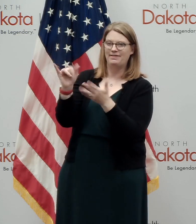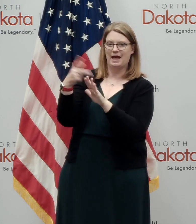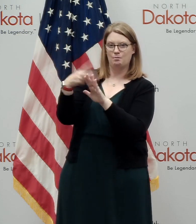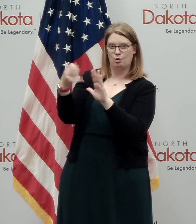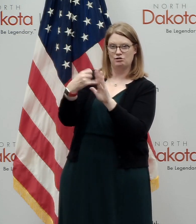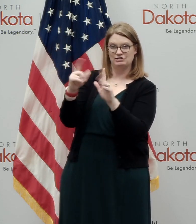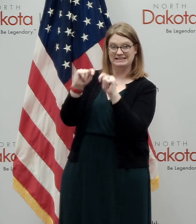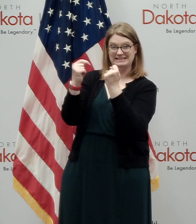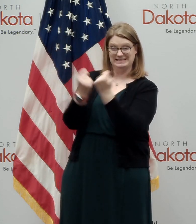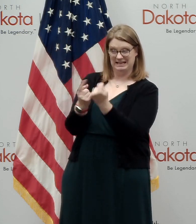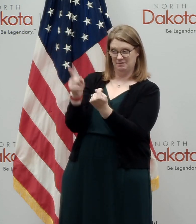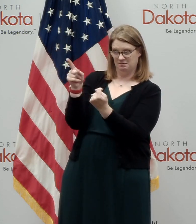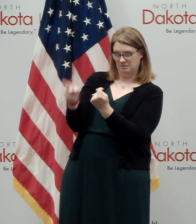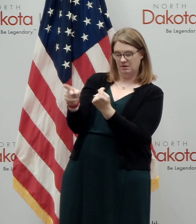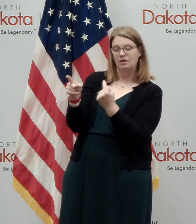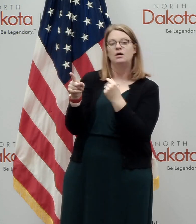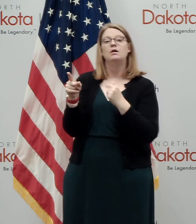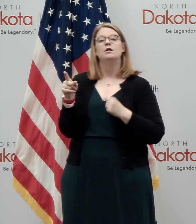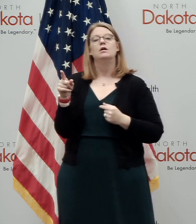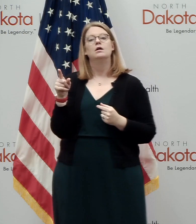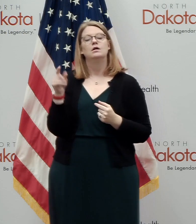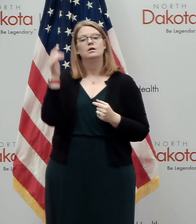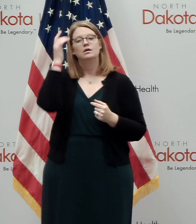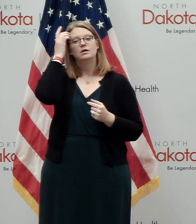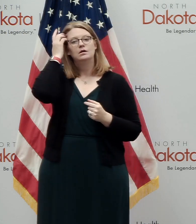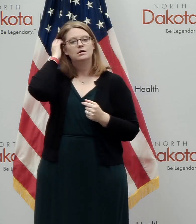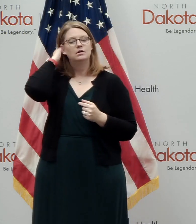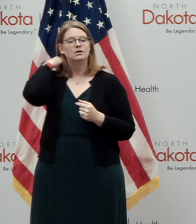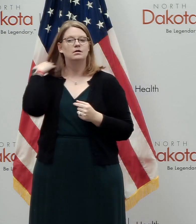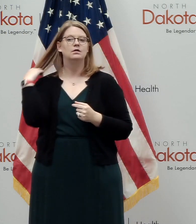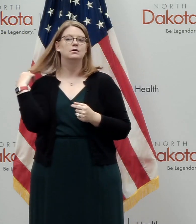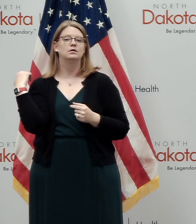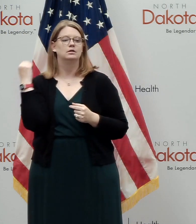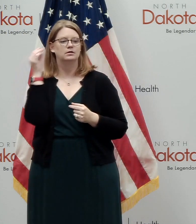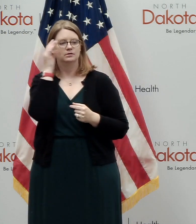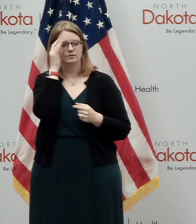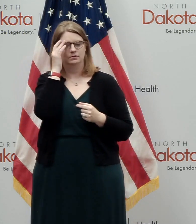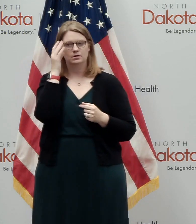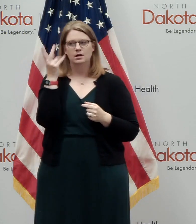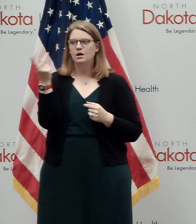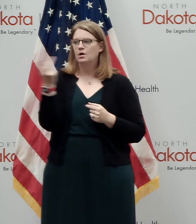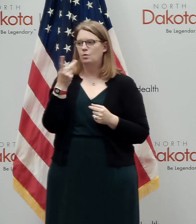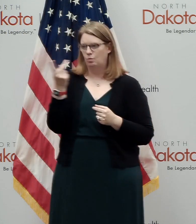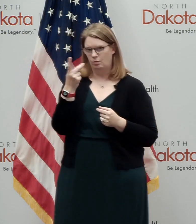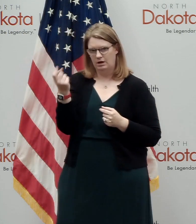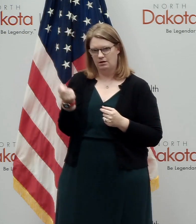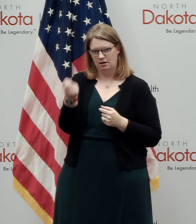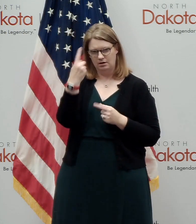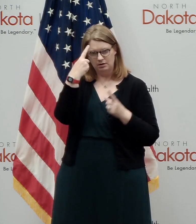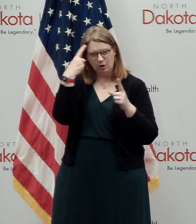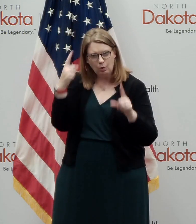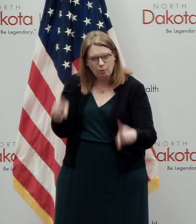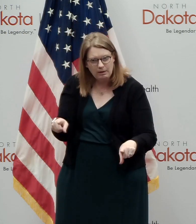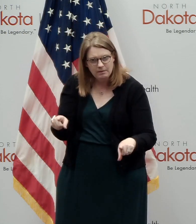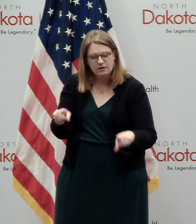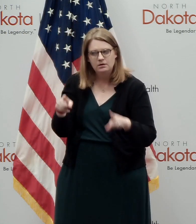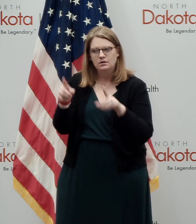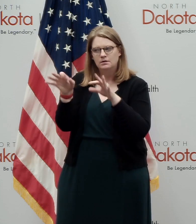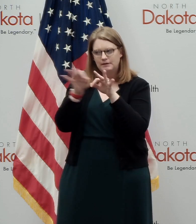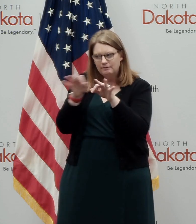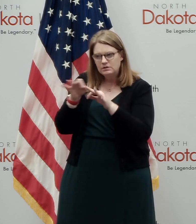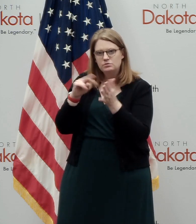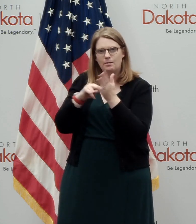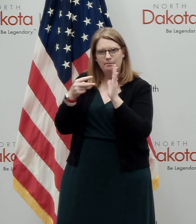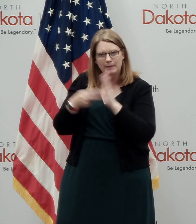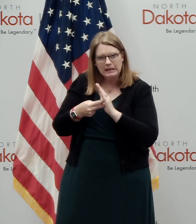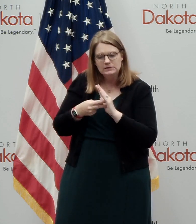team. And they have, we have come to an understanding agreement about definitions of what